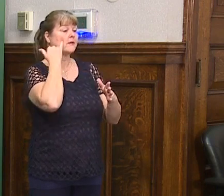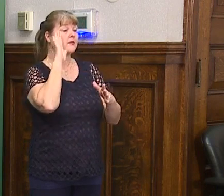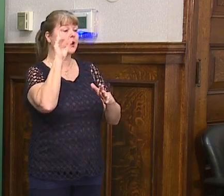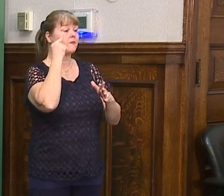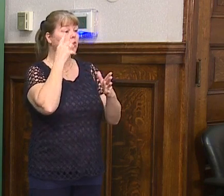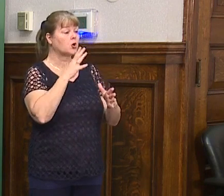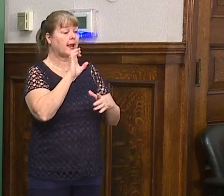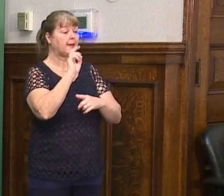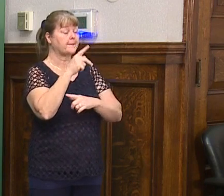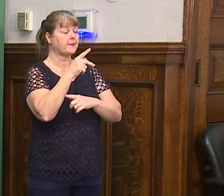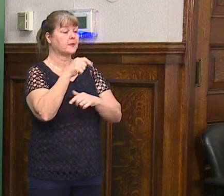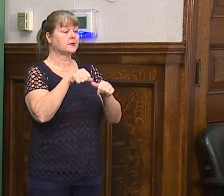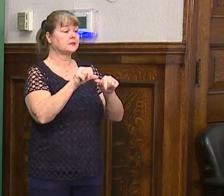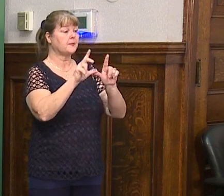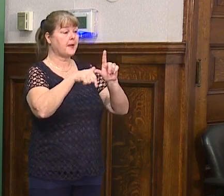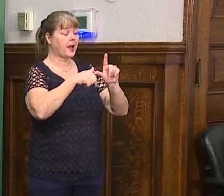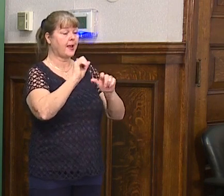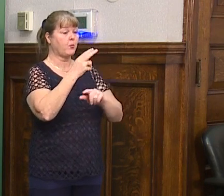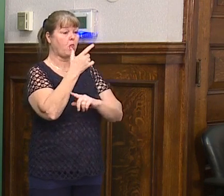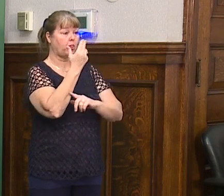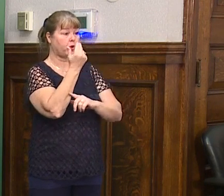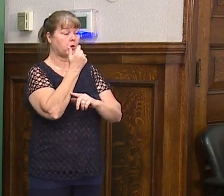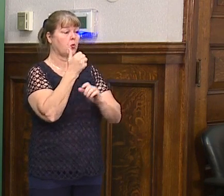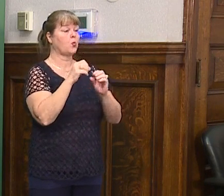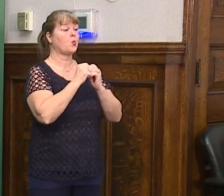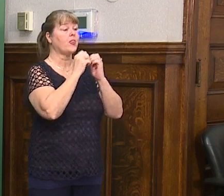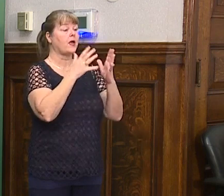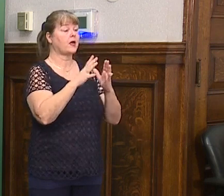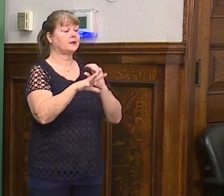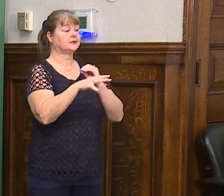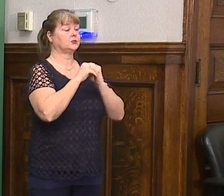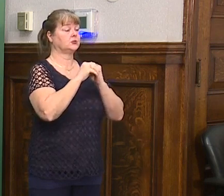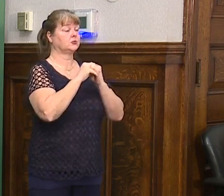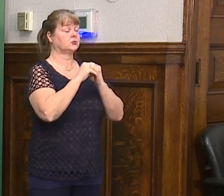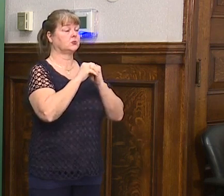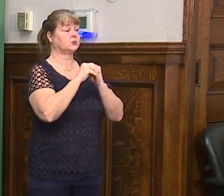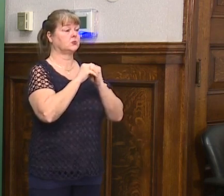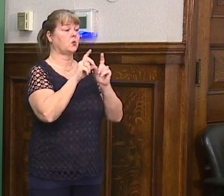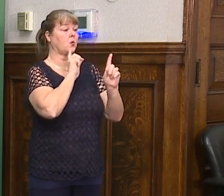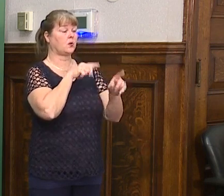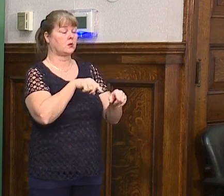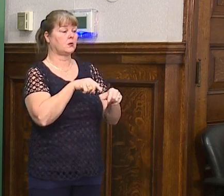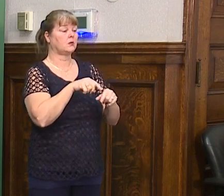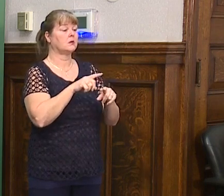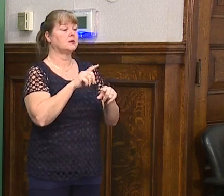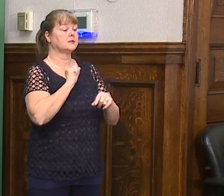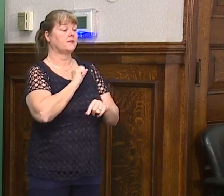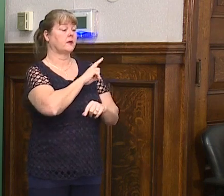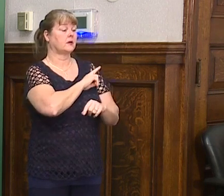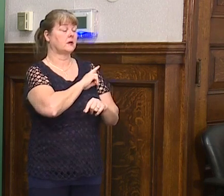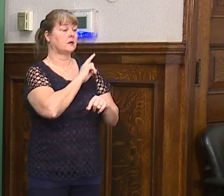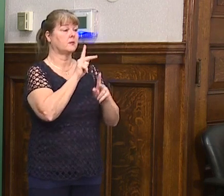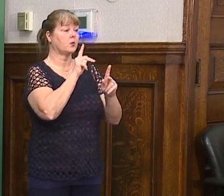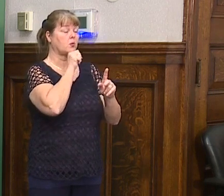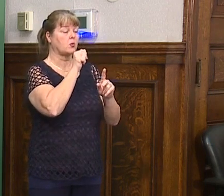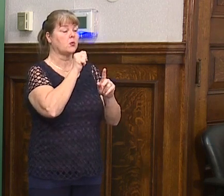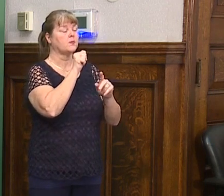expires on April 13th without additional action. Savannah's residential